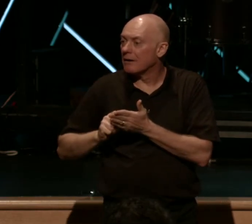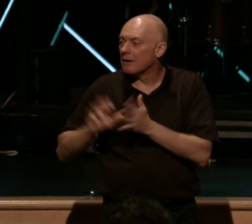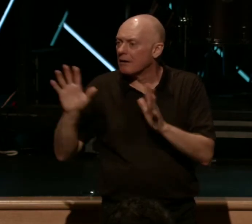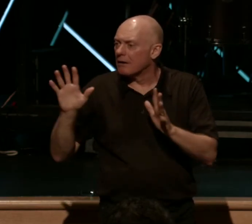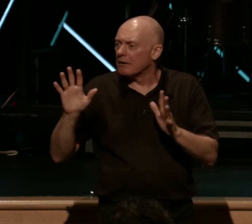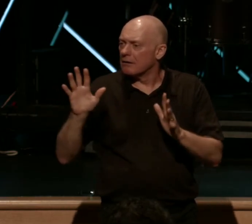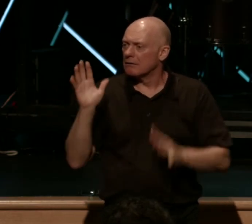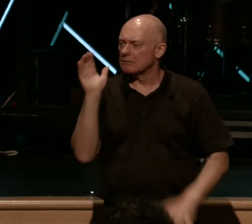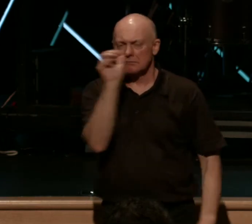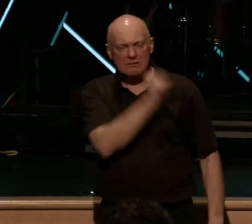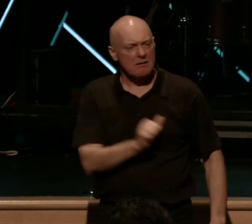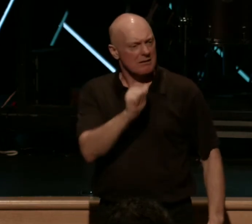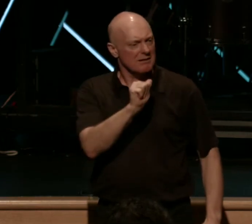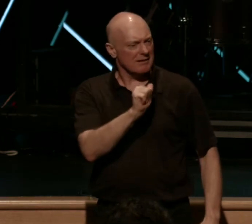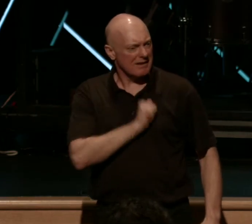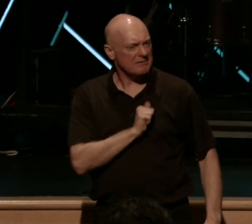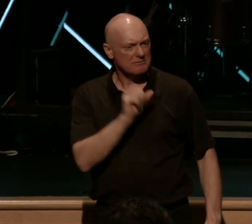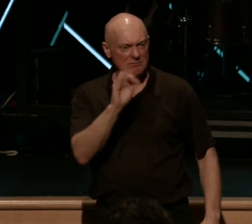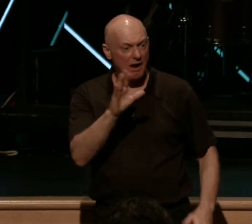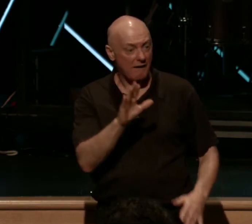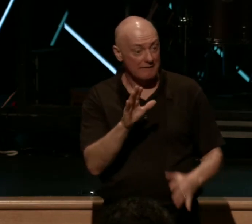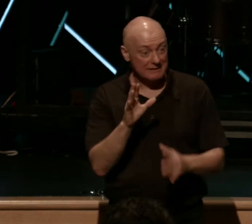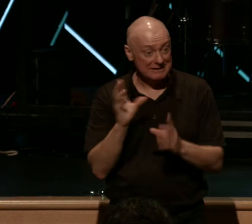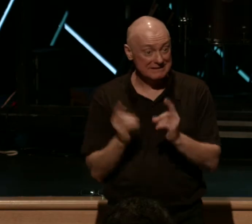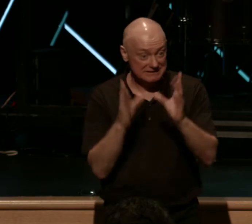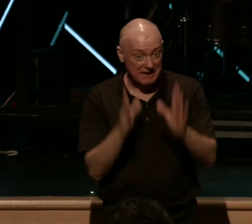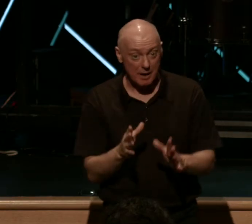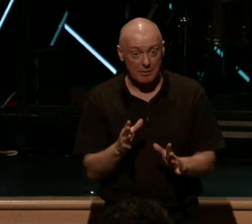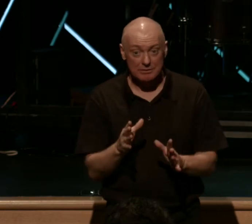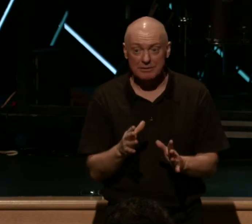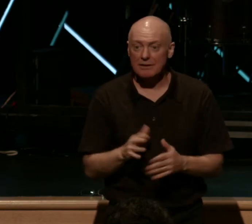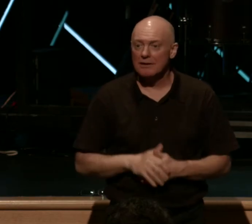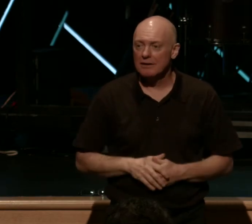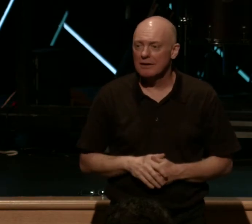of the disciples. If you're not taking notes, you can act like it. It makes you look holy.